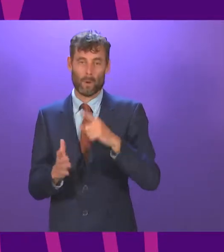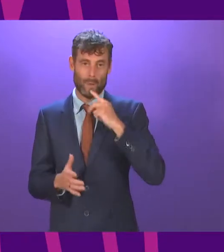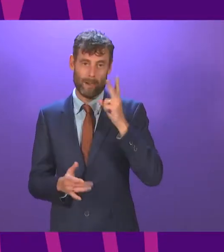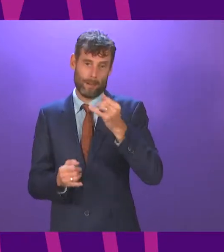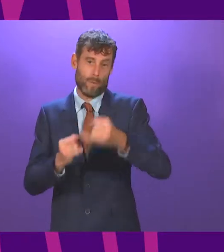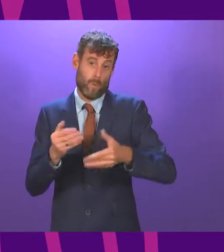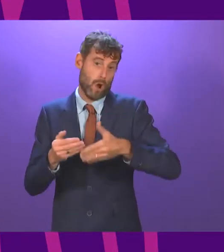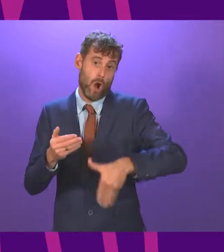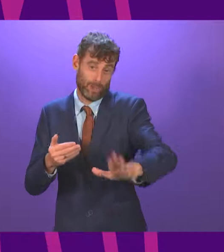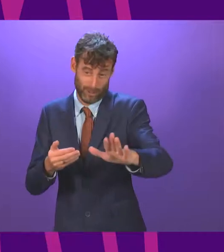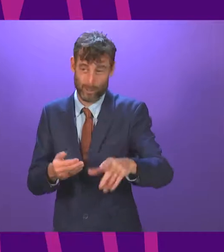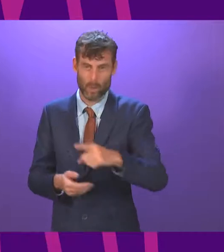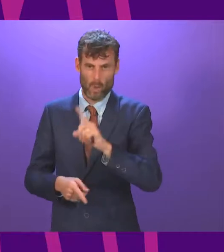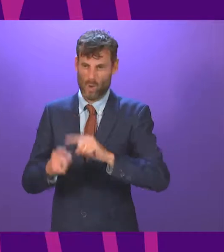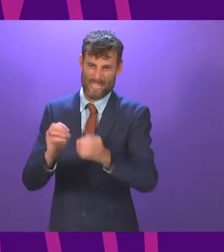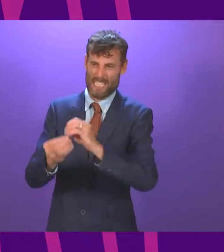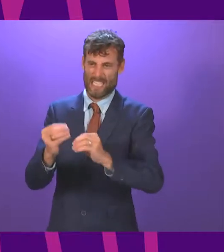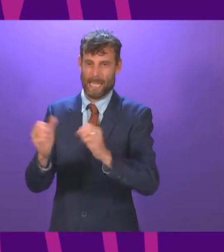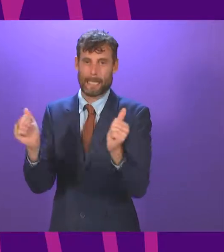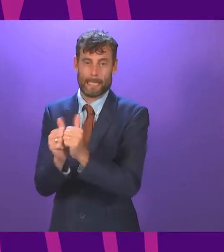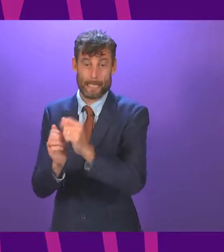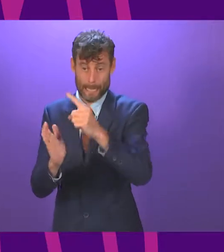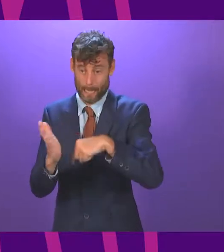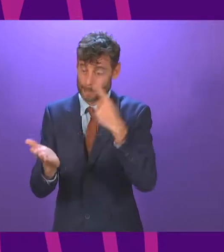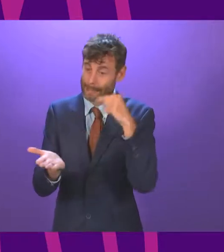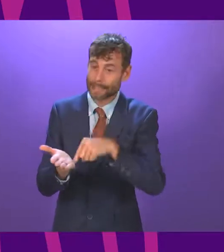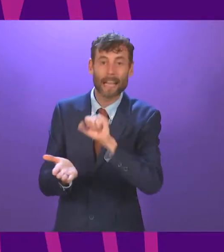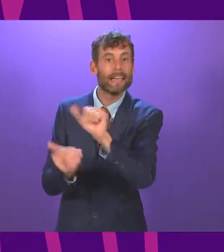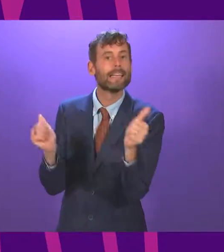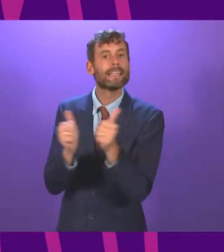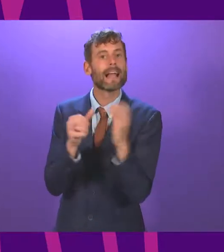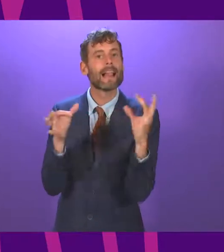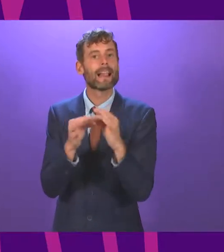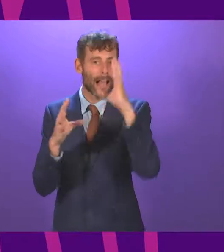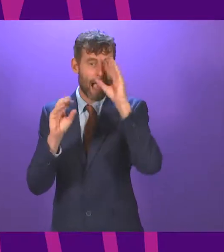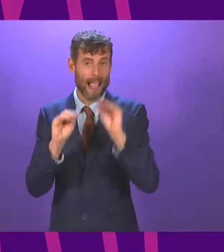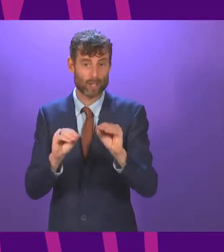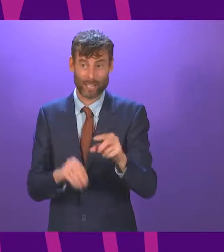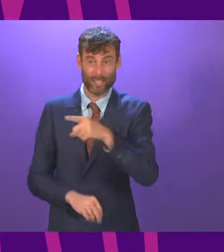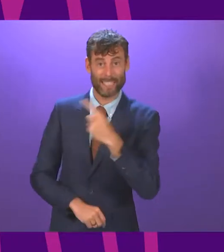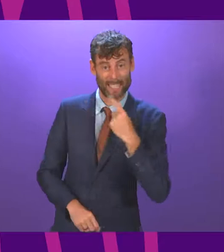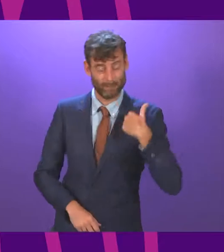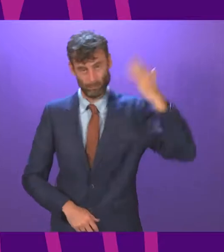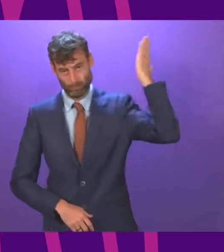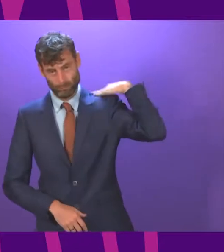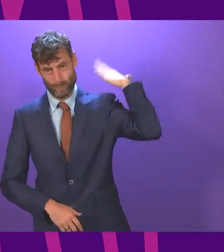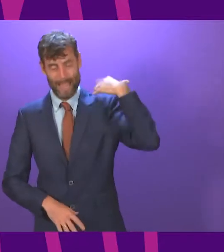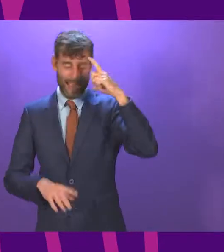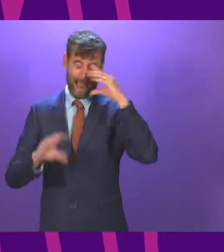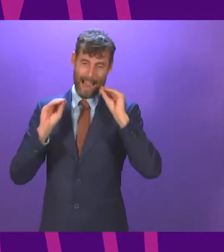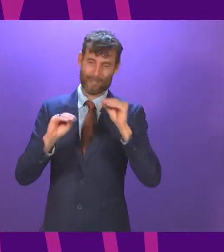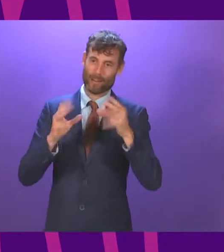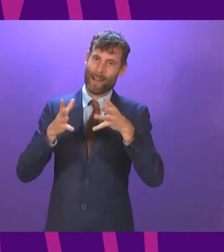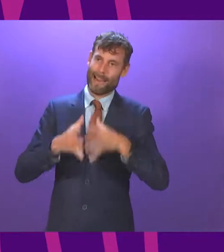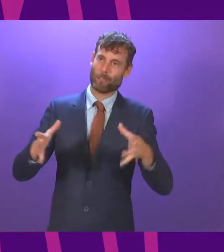hammered out. Take education alone. It takes some doing to pat yourself on the back for increasing teacher numbers